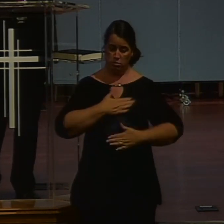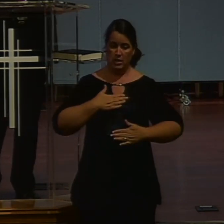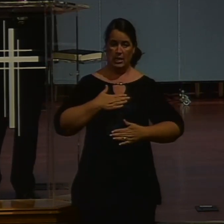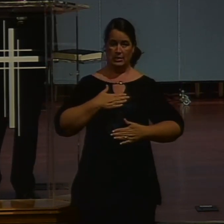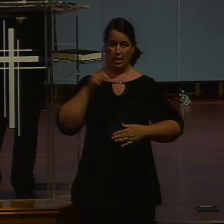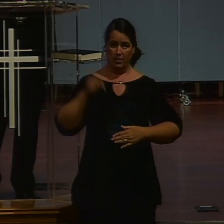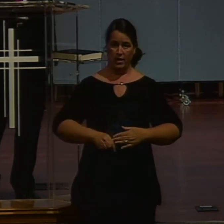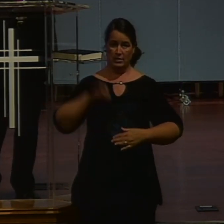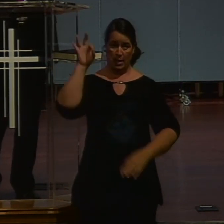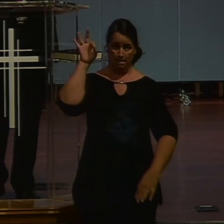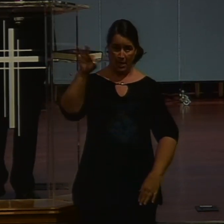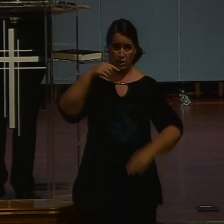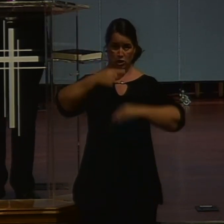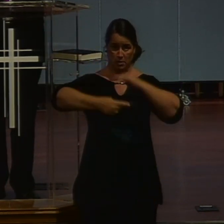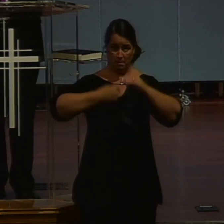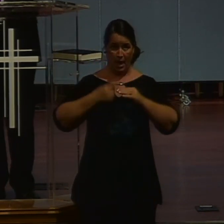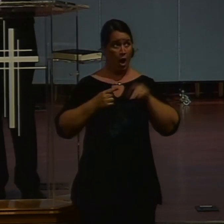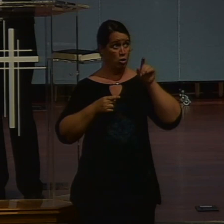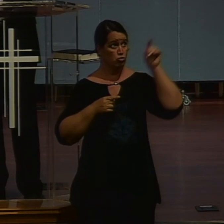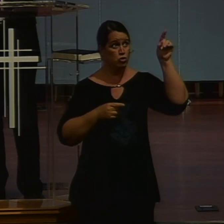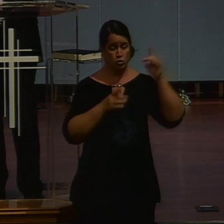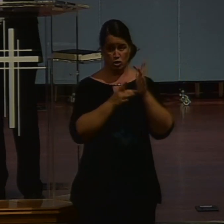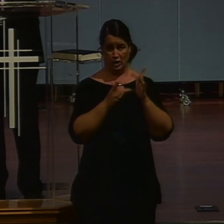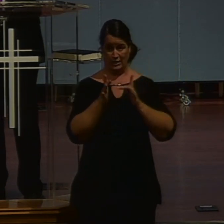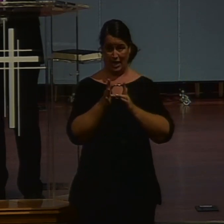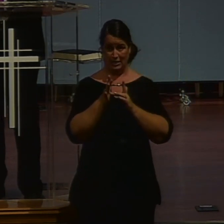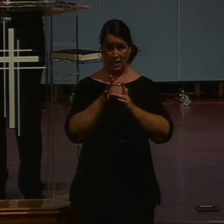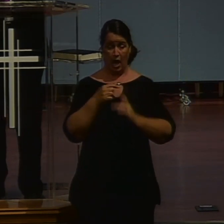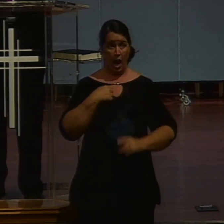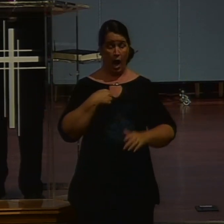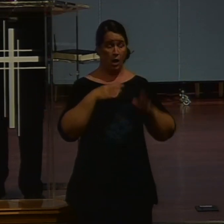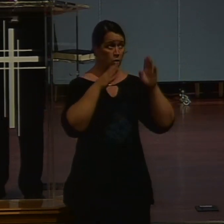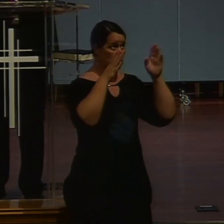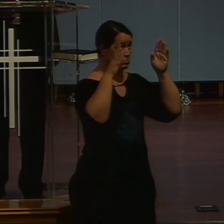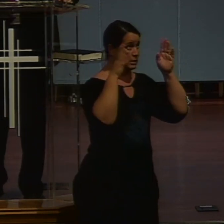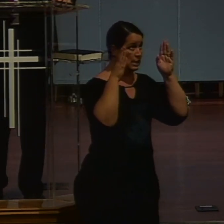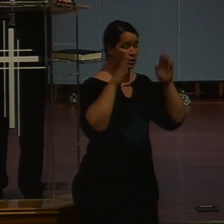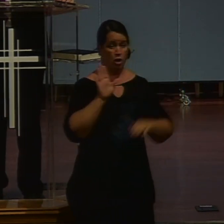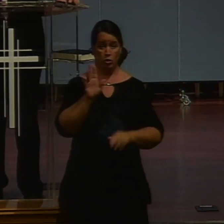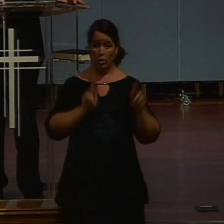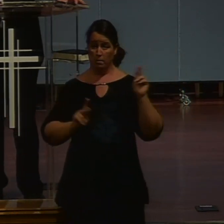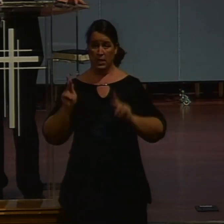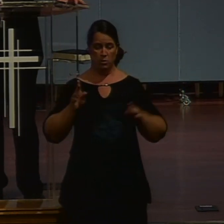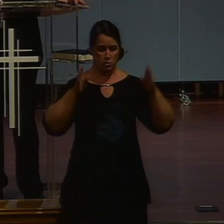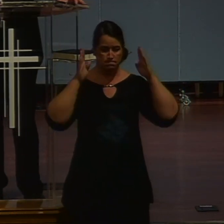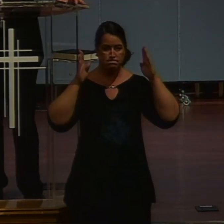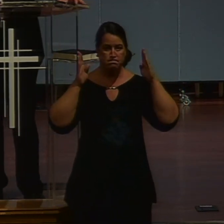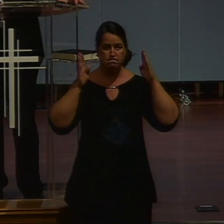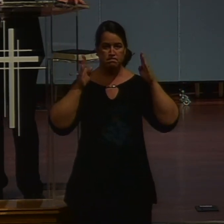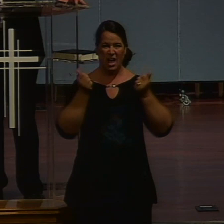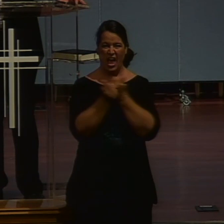Jesus. I will listen in. Your people will listen in. But everything we do is as to the Lord because he is Lord.